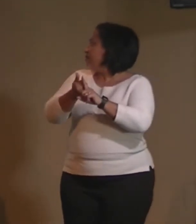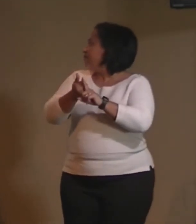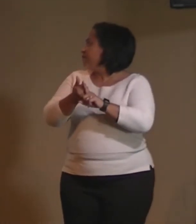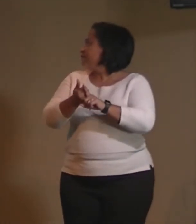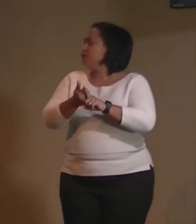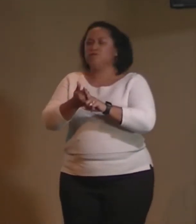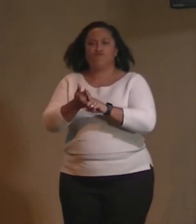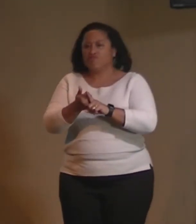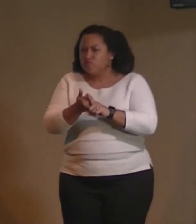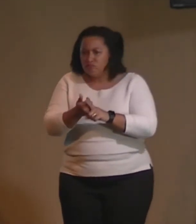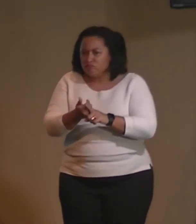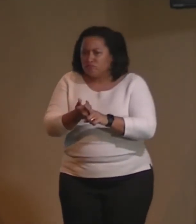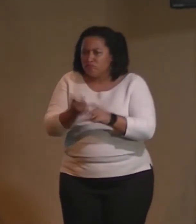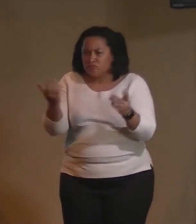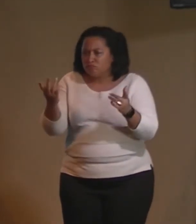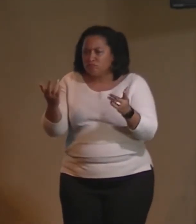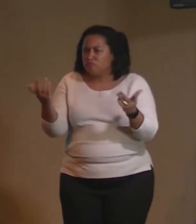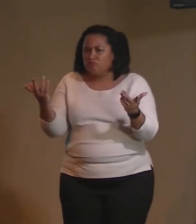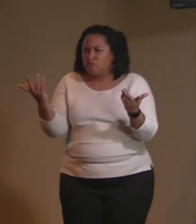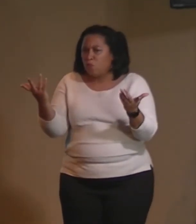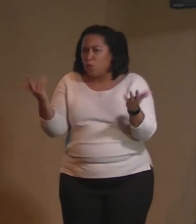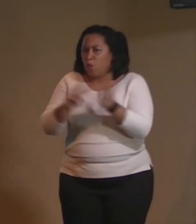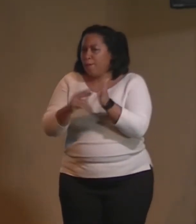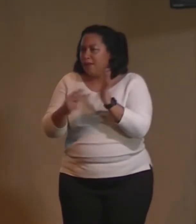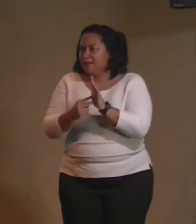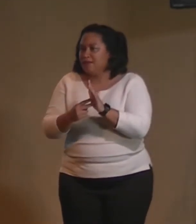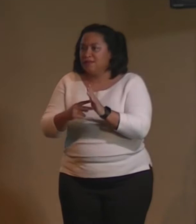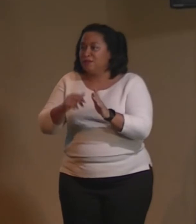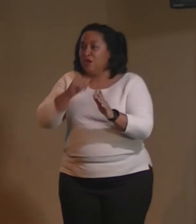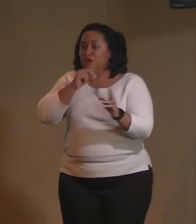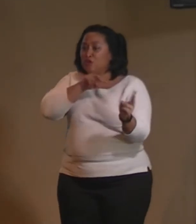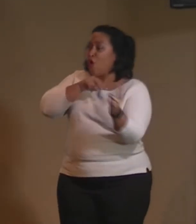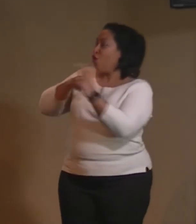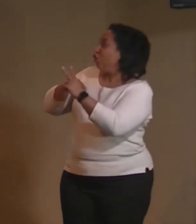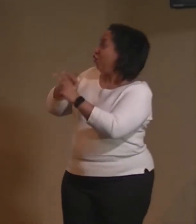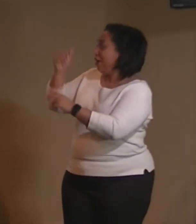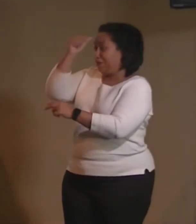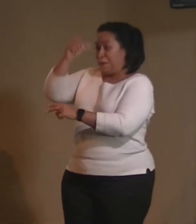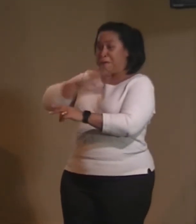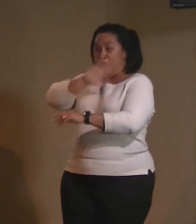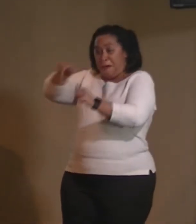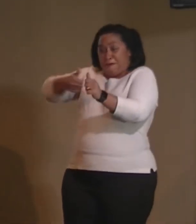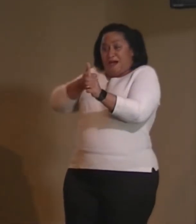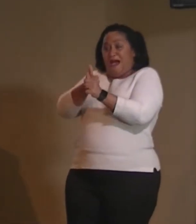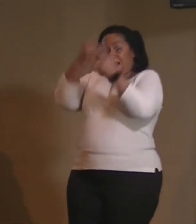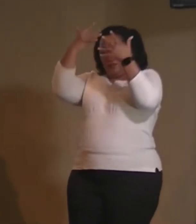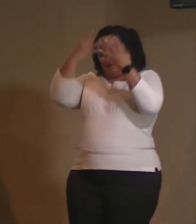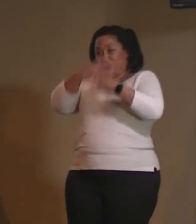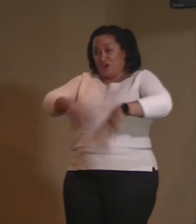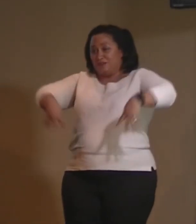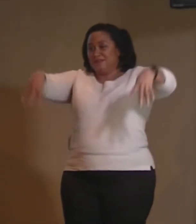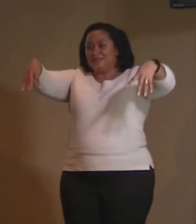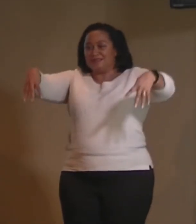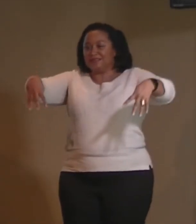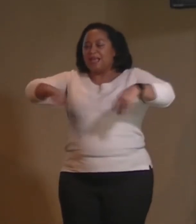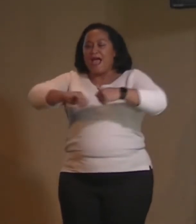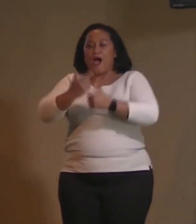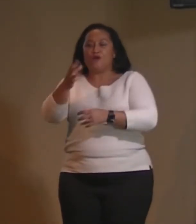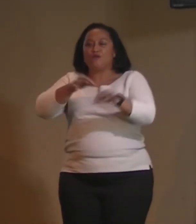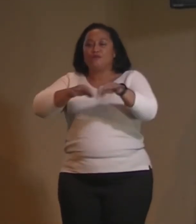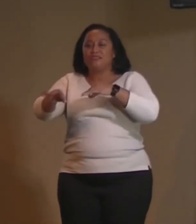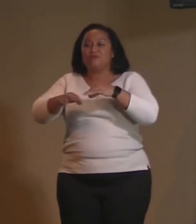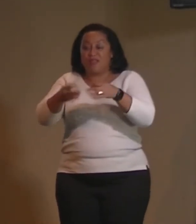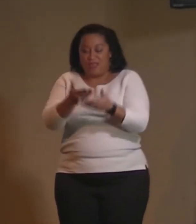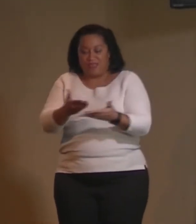it? Don't read the words, do not look at the man behind the curtain! But how do you explain? What is the thing itself?